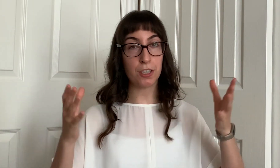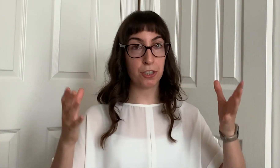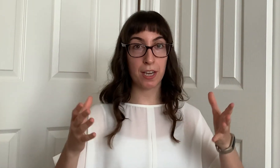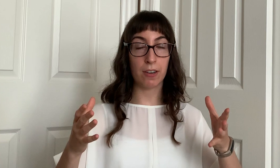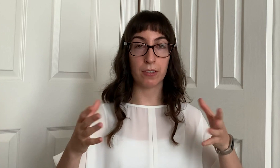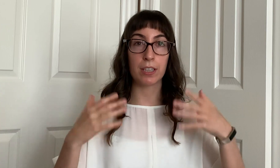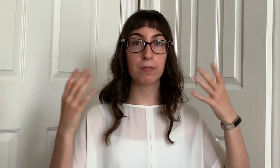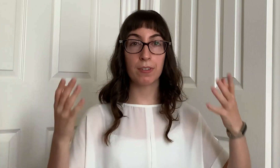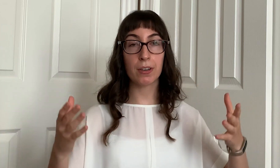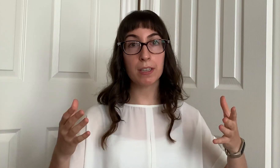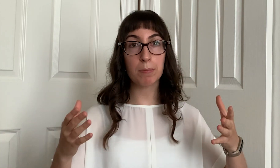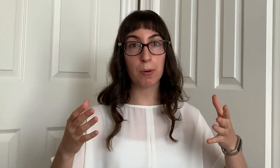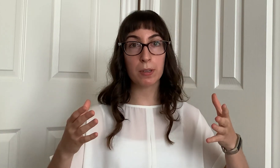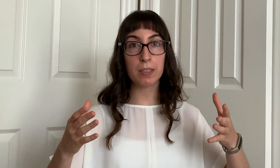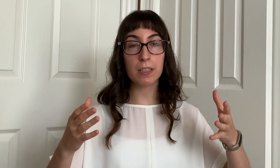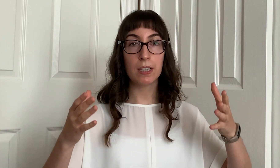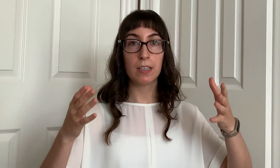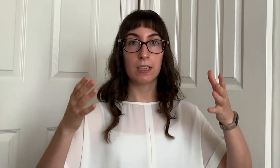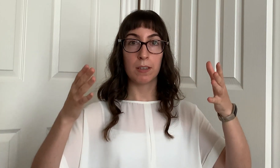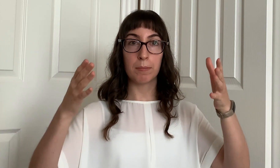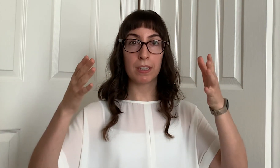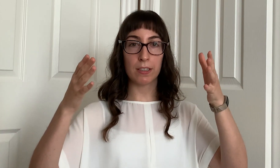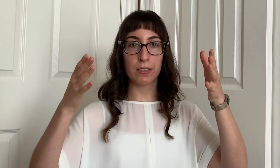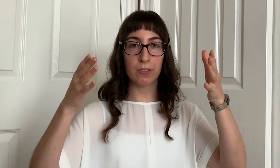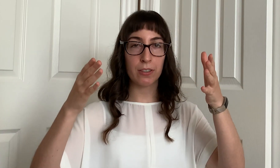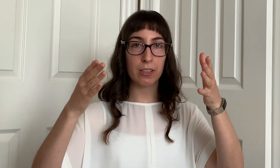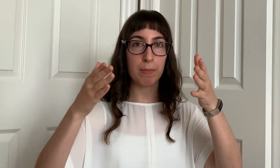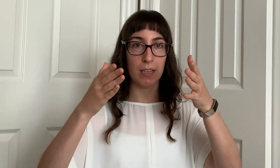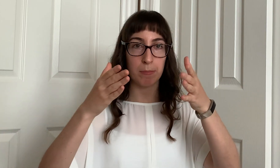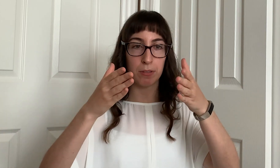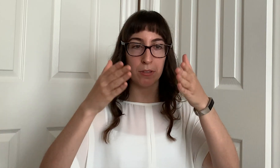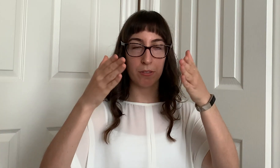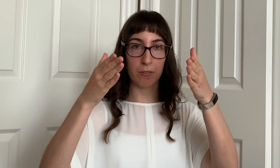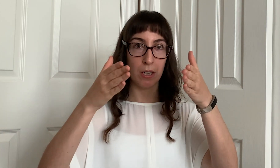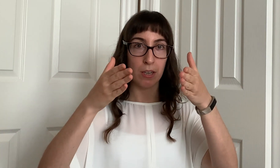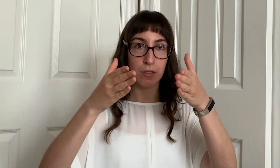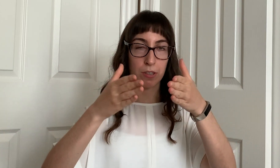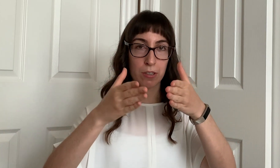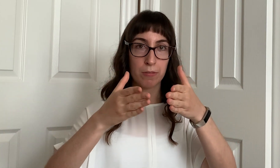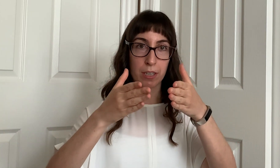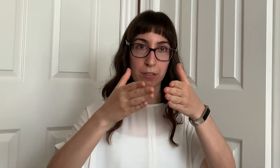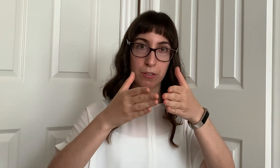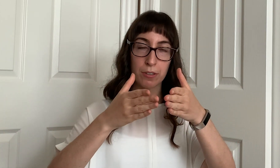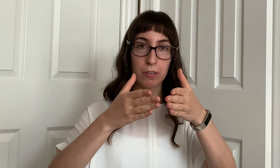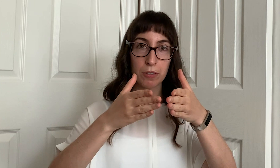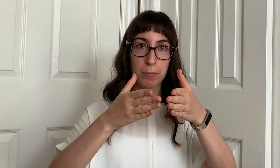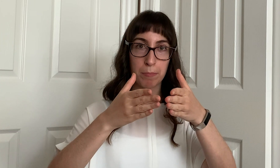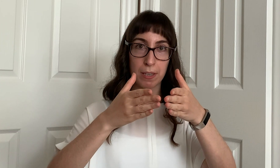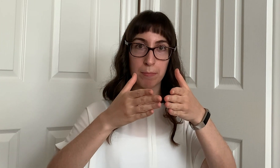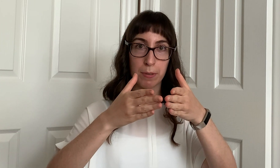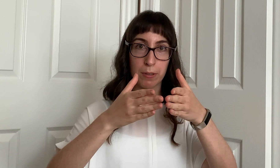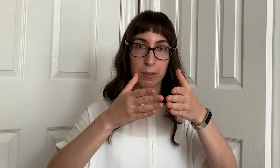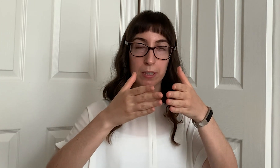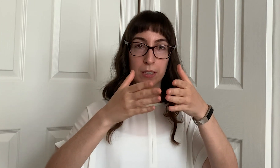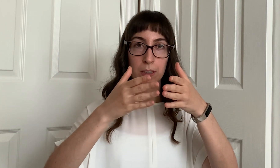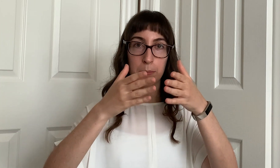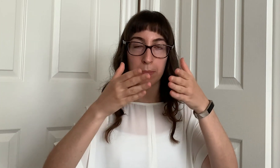down it's very important because you're going to be able to serve a certain group of people and